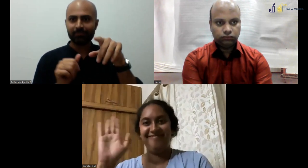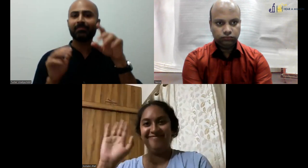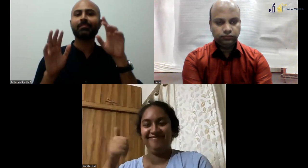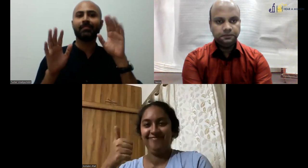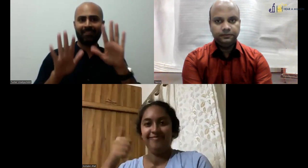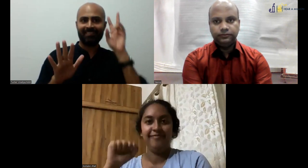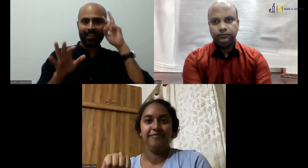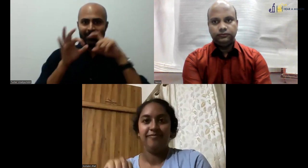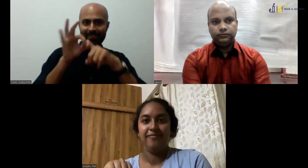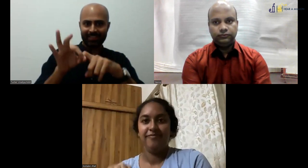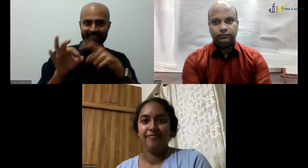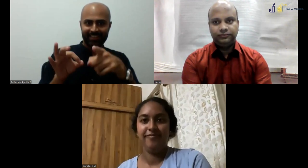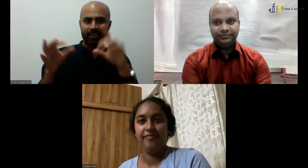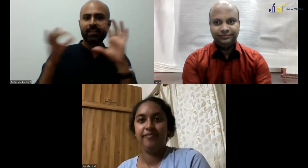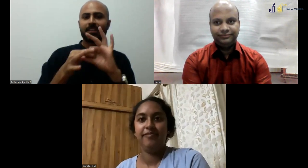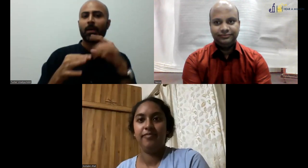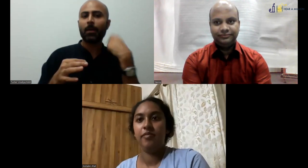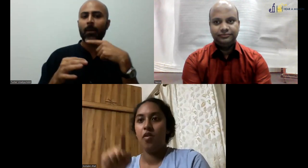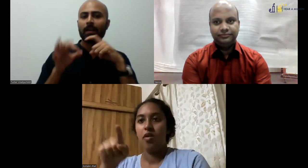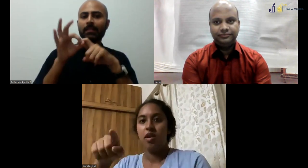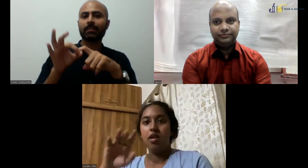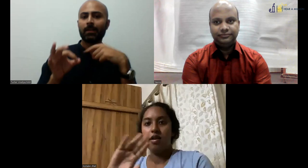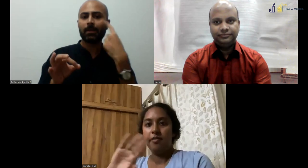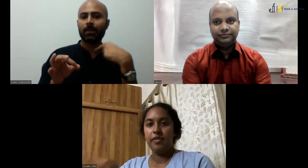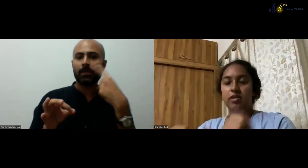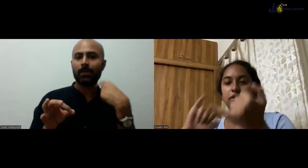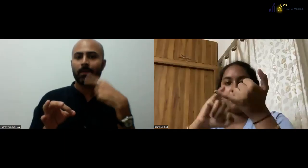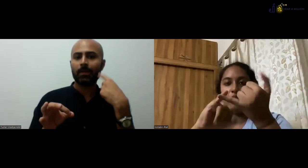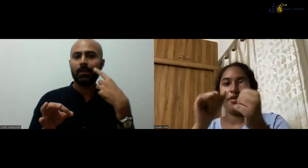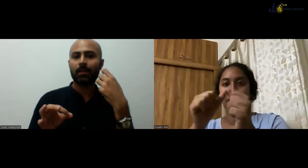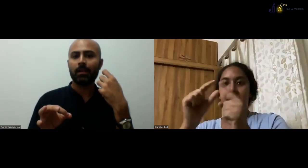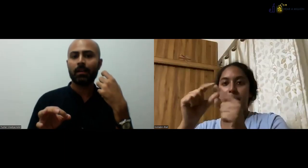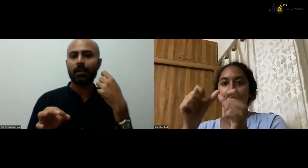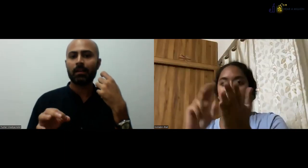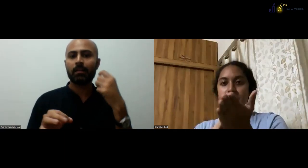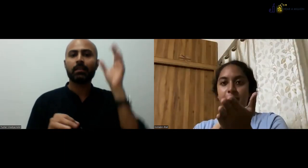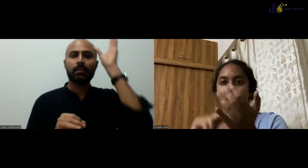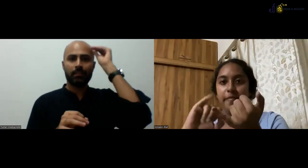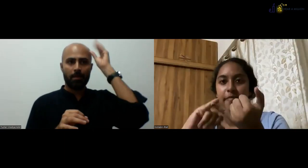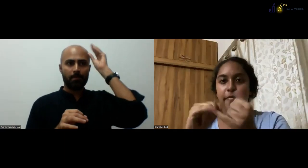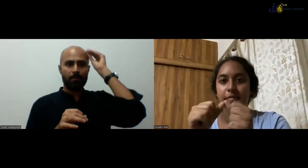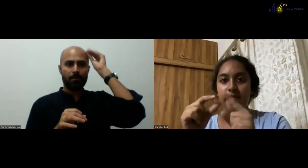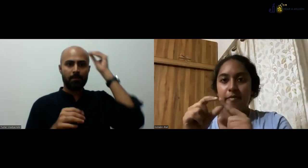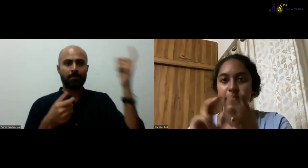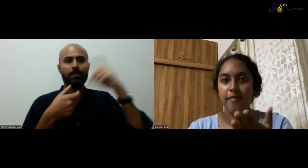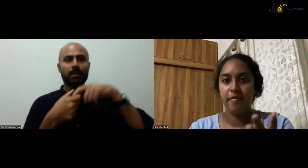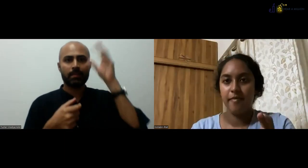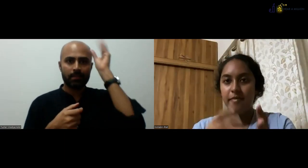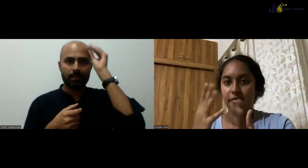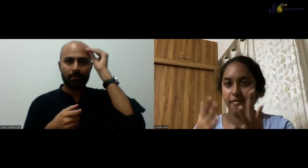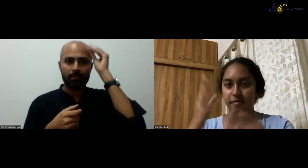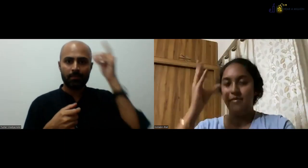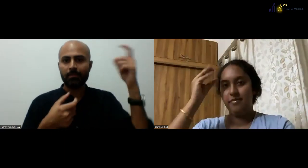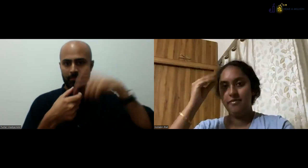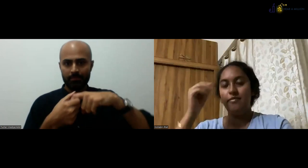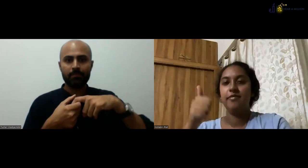Hi Komala. Komala. Is there a question? And which, who was the panelist? you want to ask